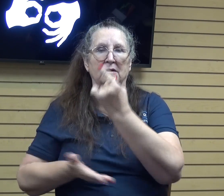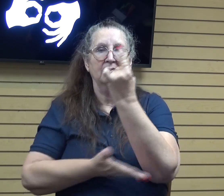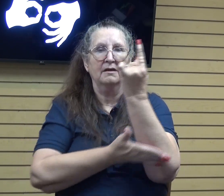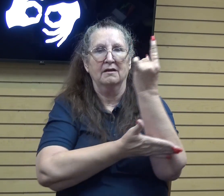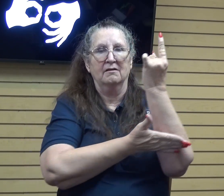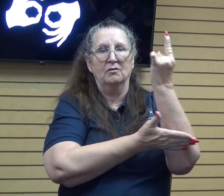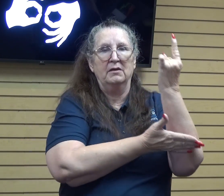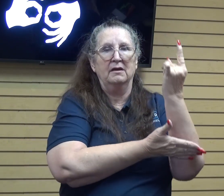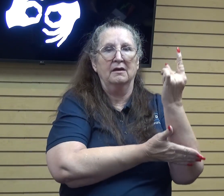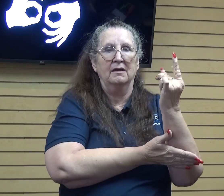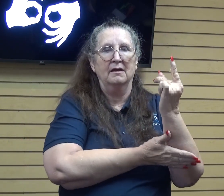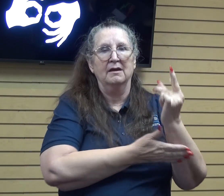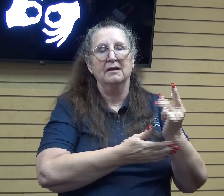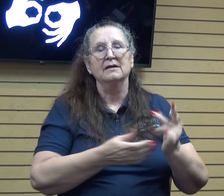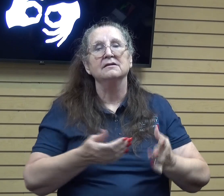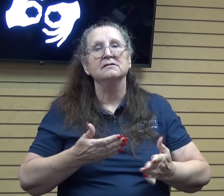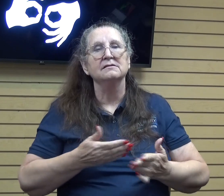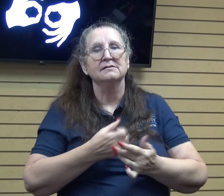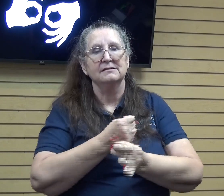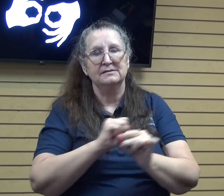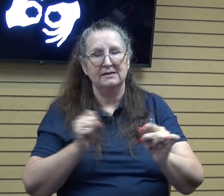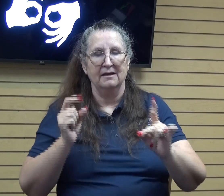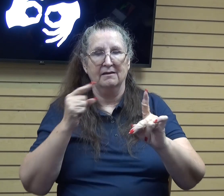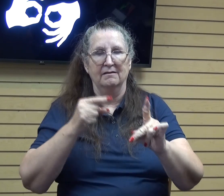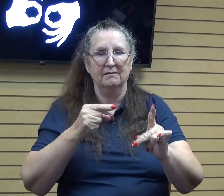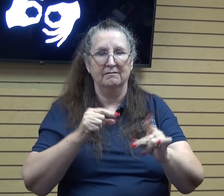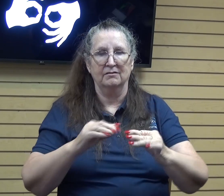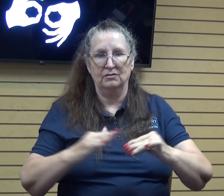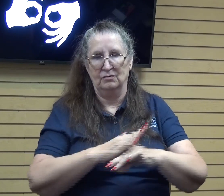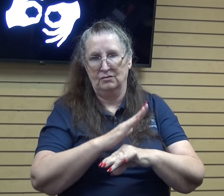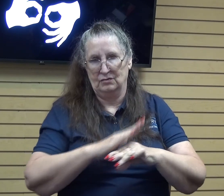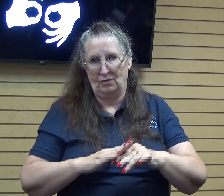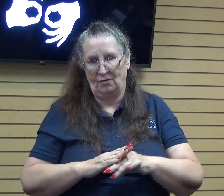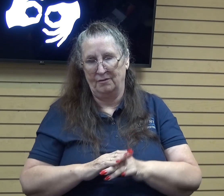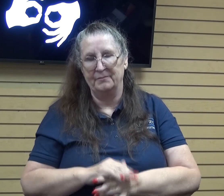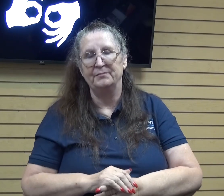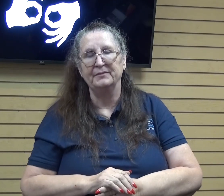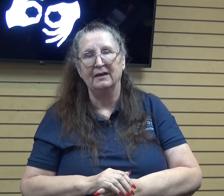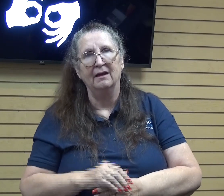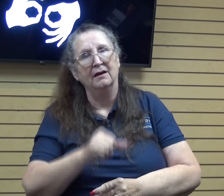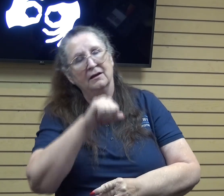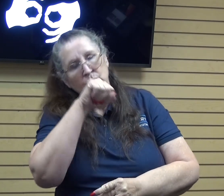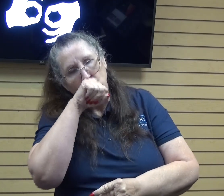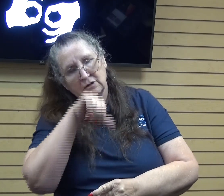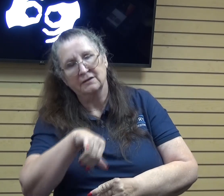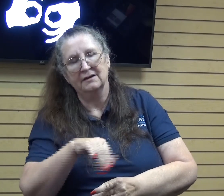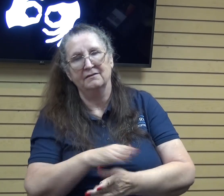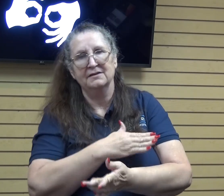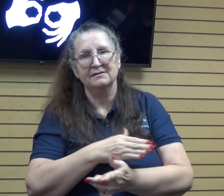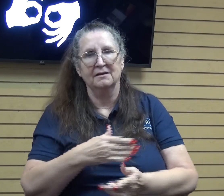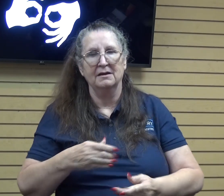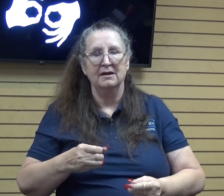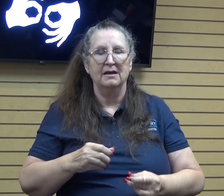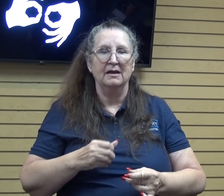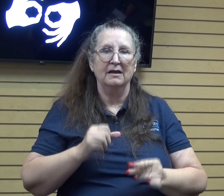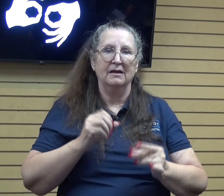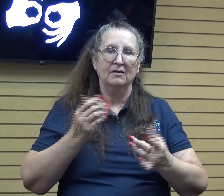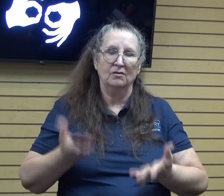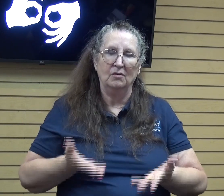to shore so i really really love this song it really encouraged my heart these these few